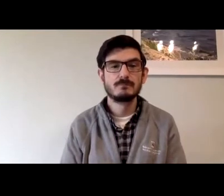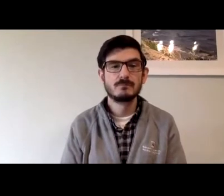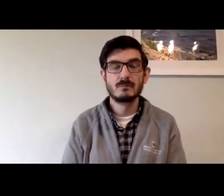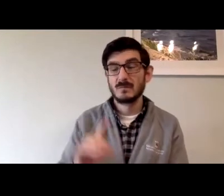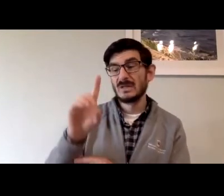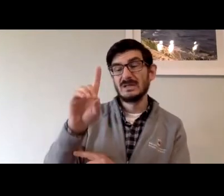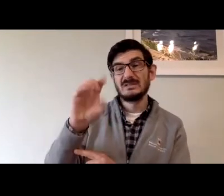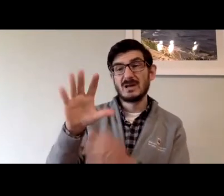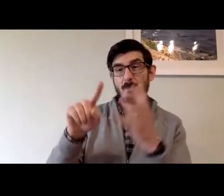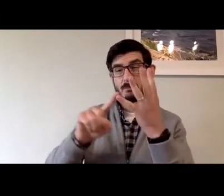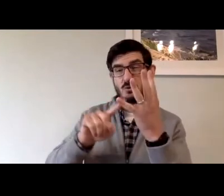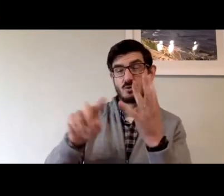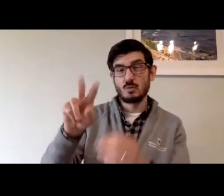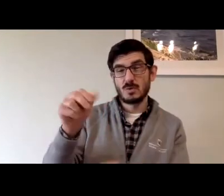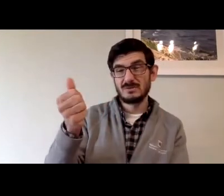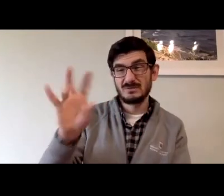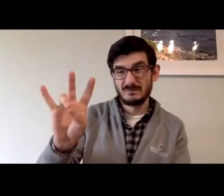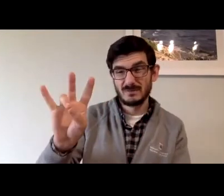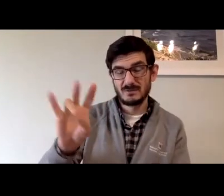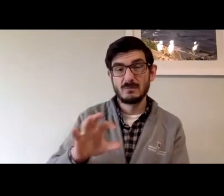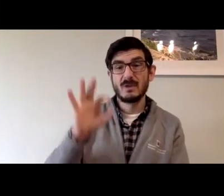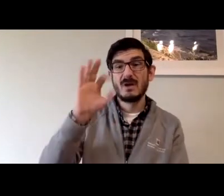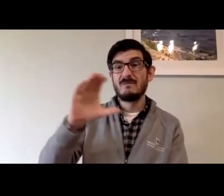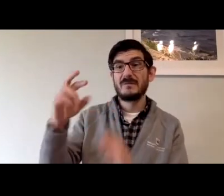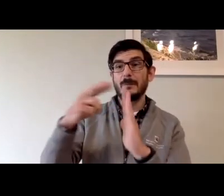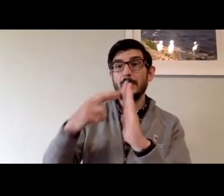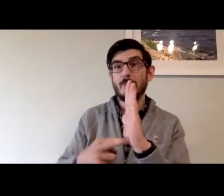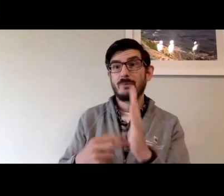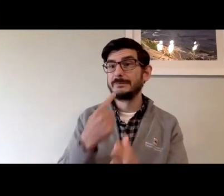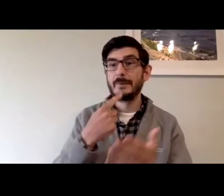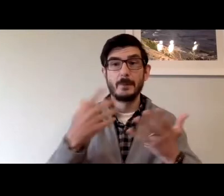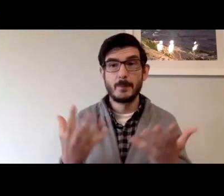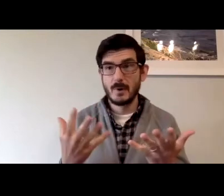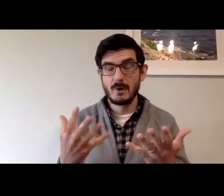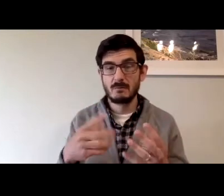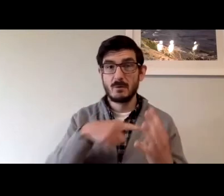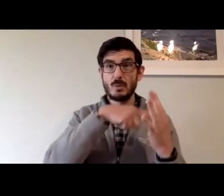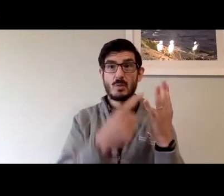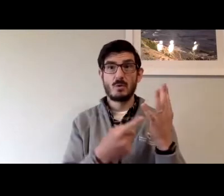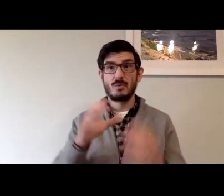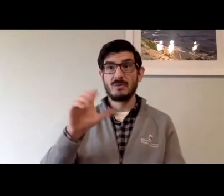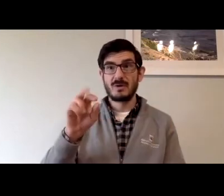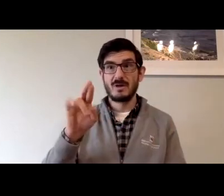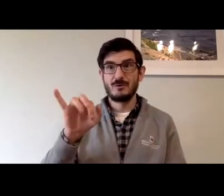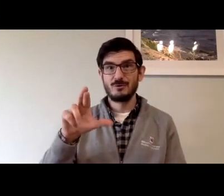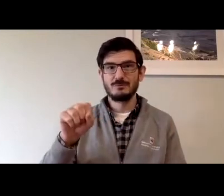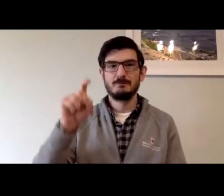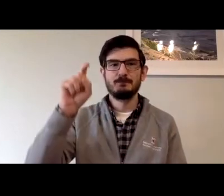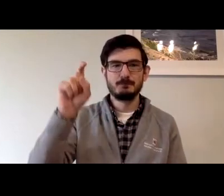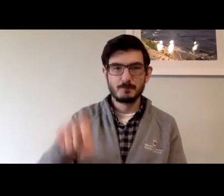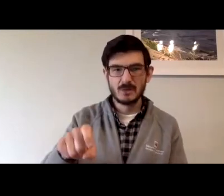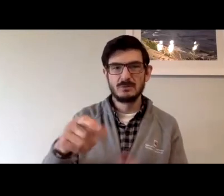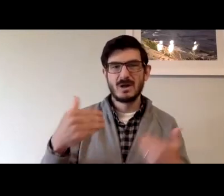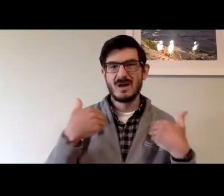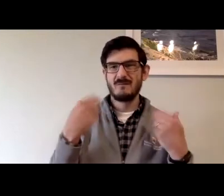latter two will be, course, of course, more merged in practice. In 2017, the FCC rules stated that among those